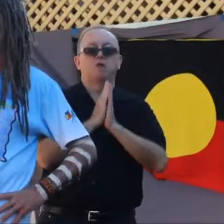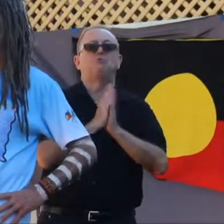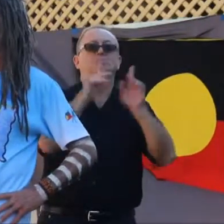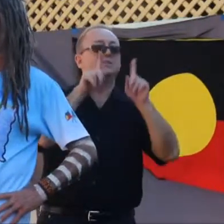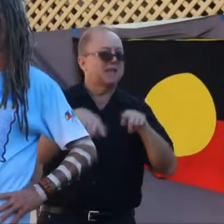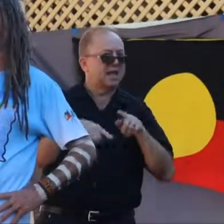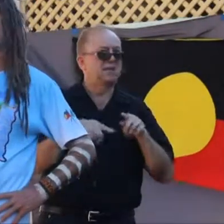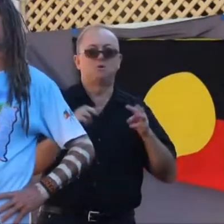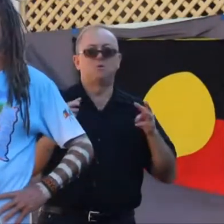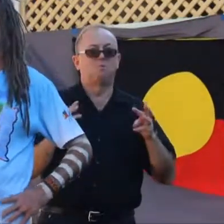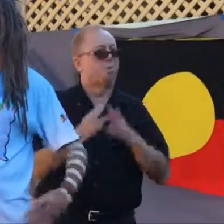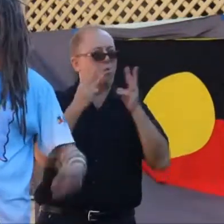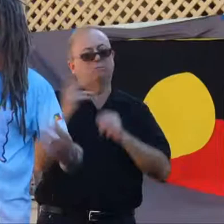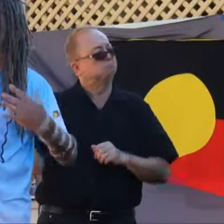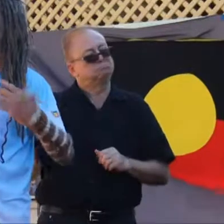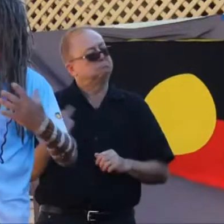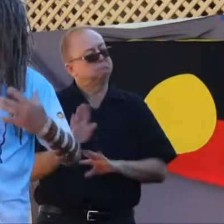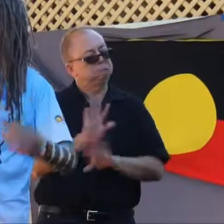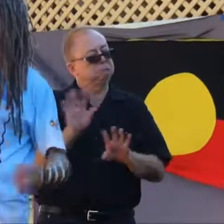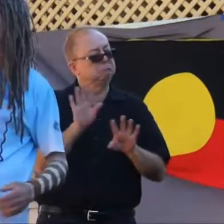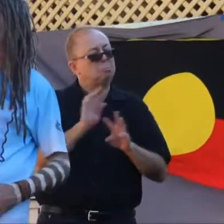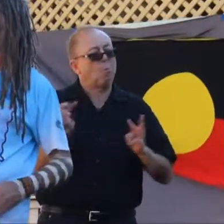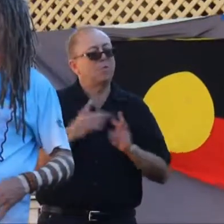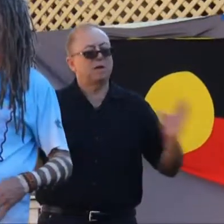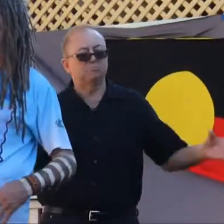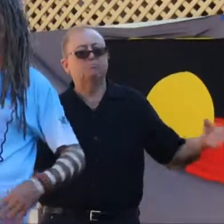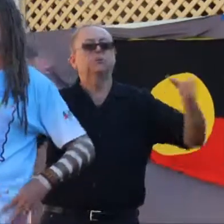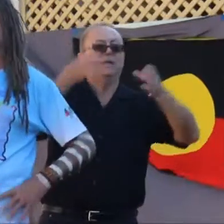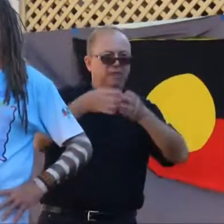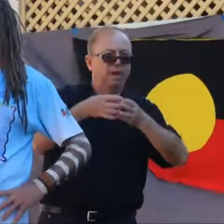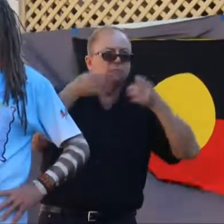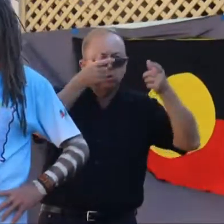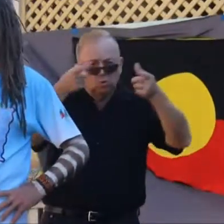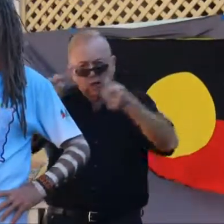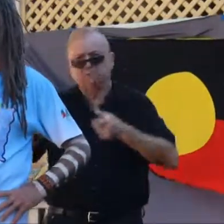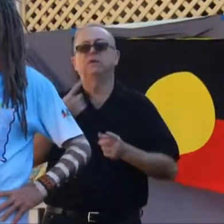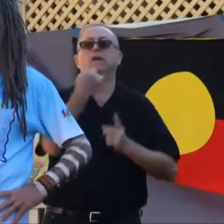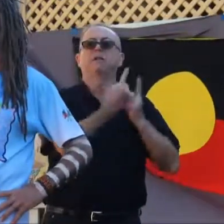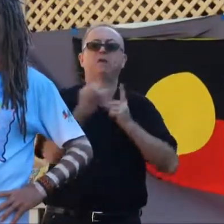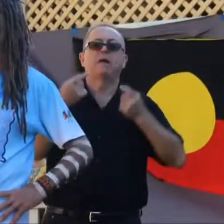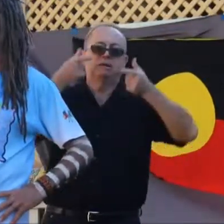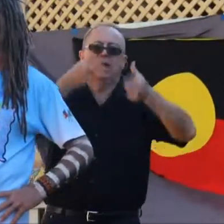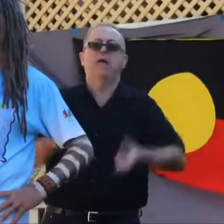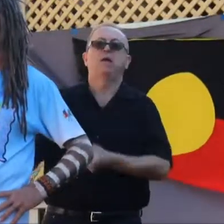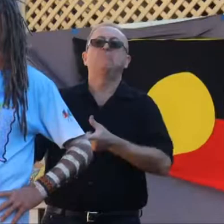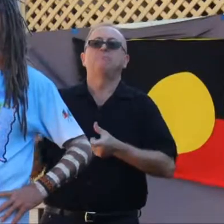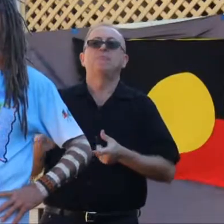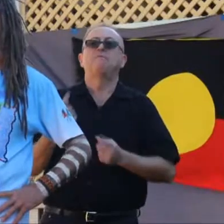is not about war. It's about us coming together and looking after each other and caring for each other. Yoay. Yoay.